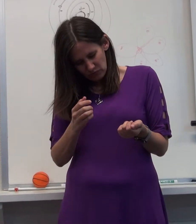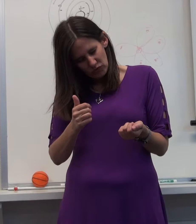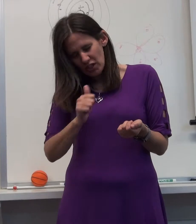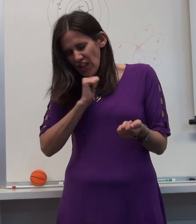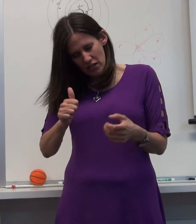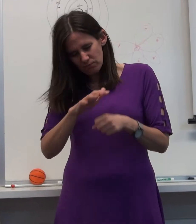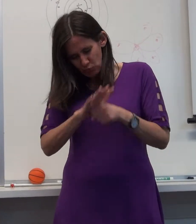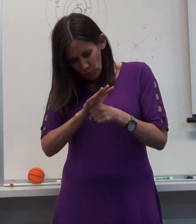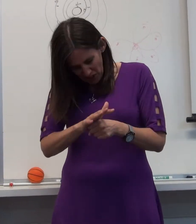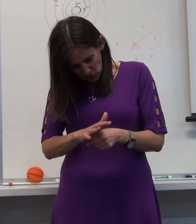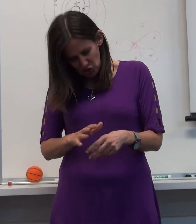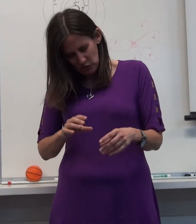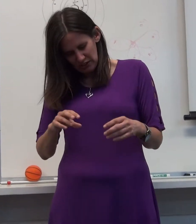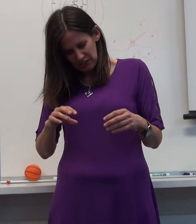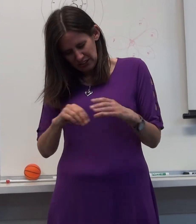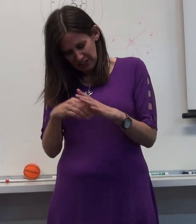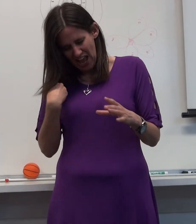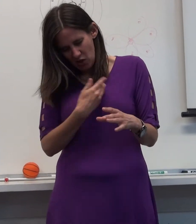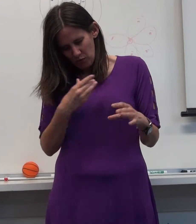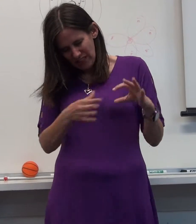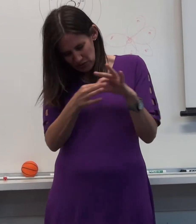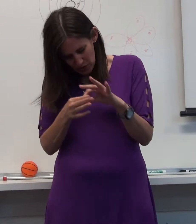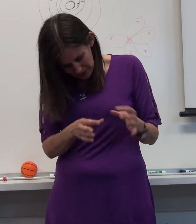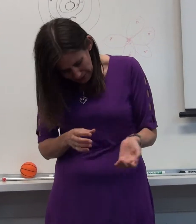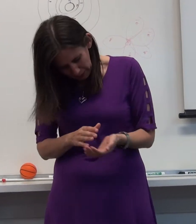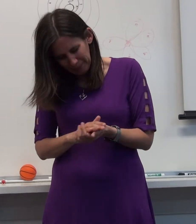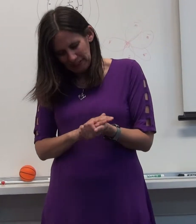not to pressure in our relationship.